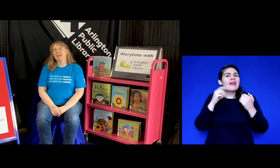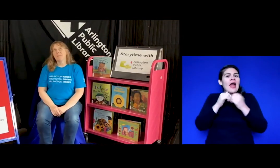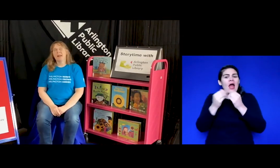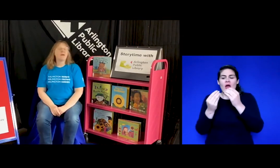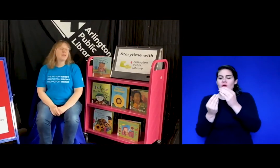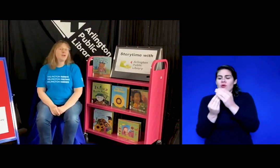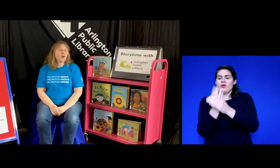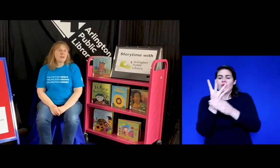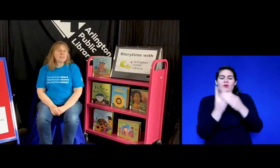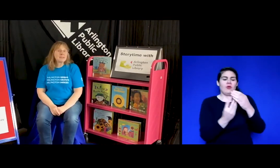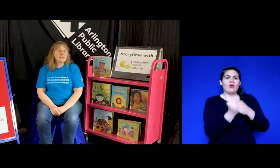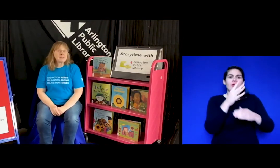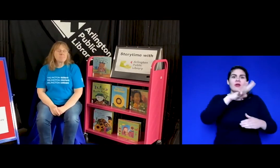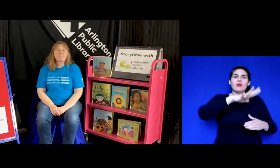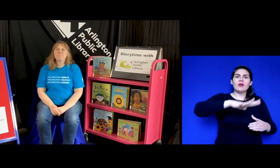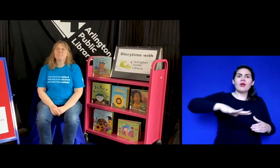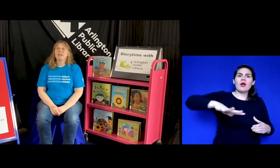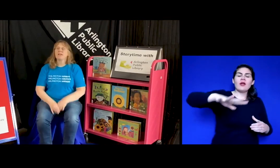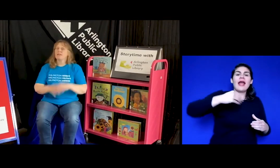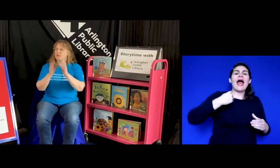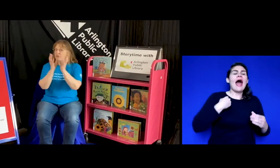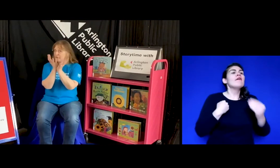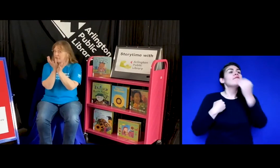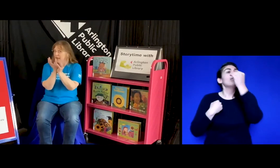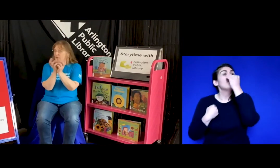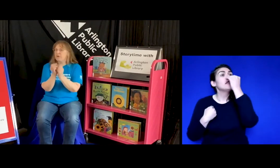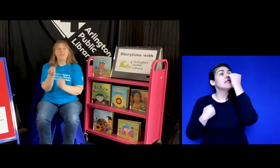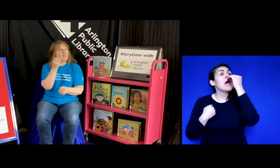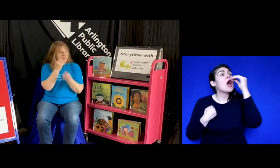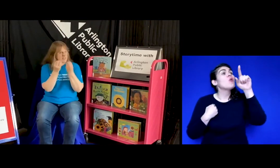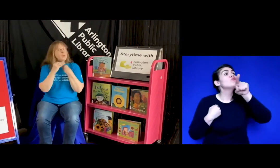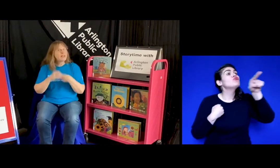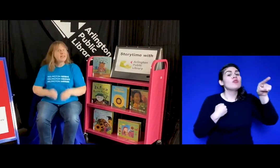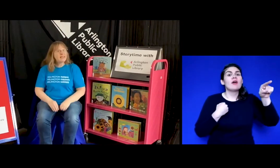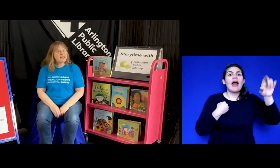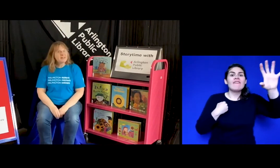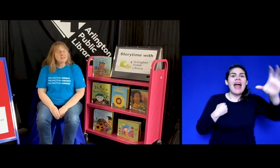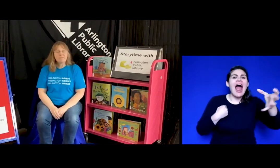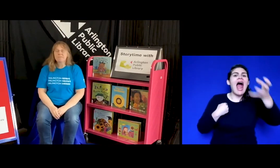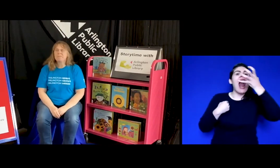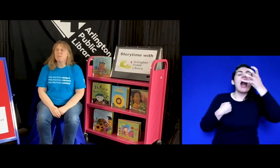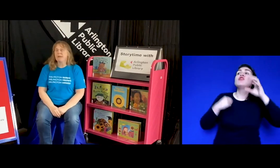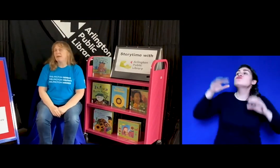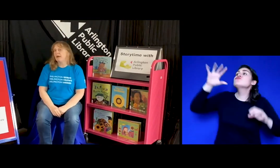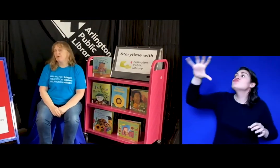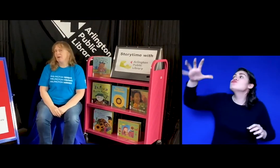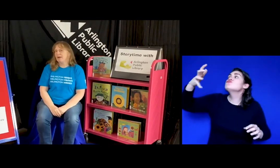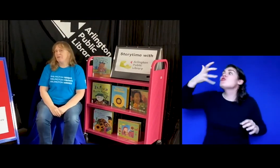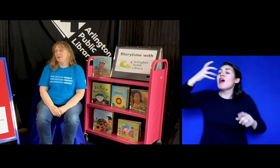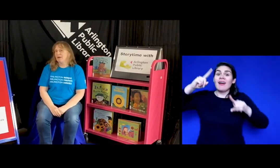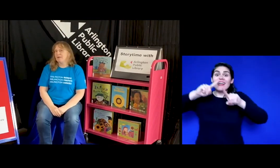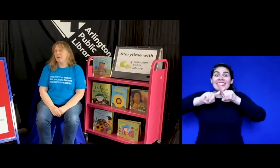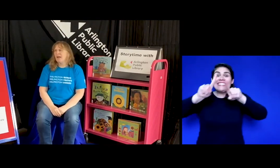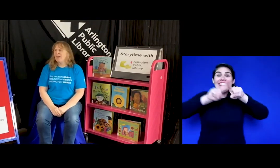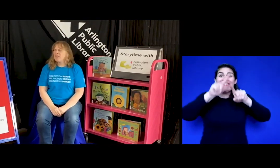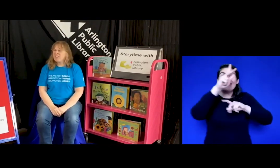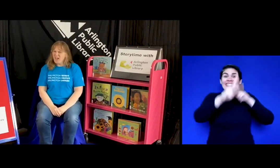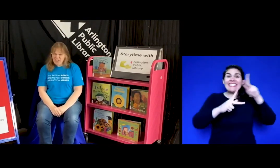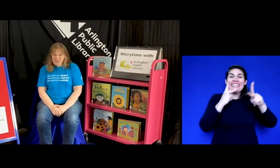about how in gardens in addition to flowers and things that we can eat depending on your kind of garden there's other